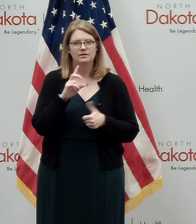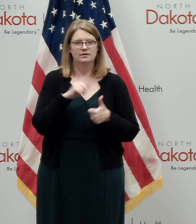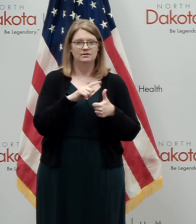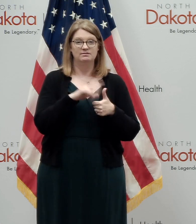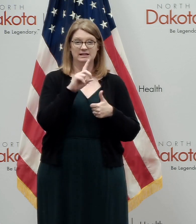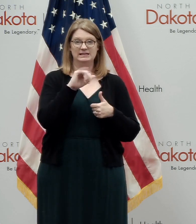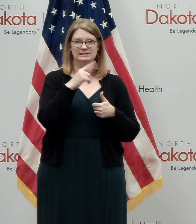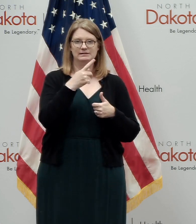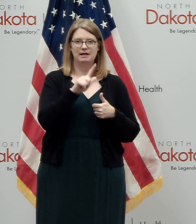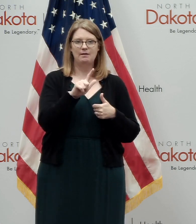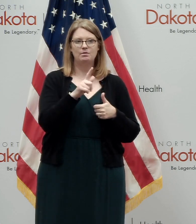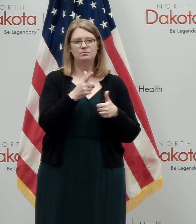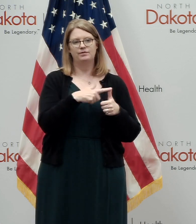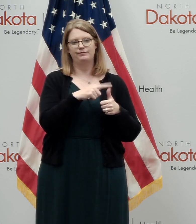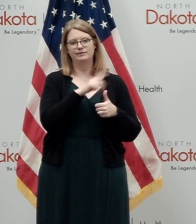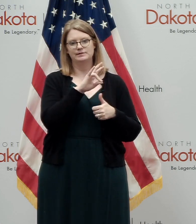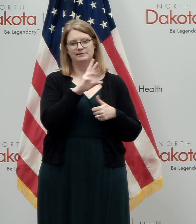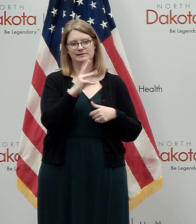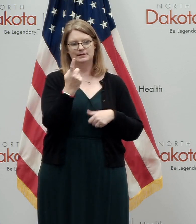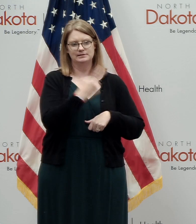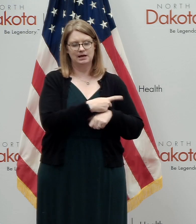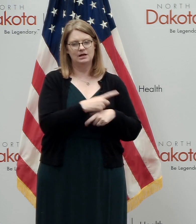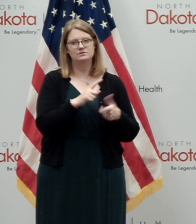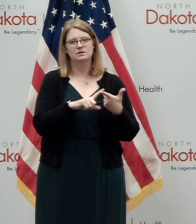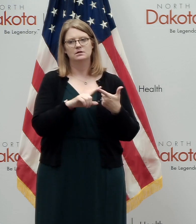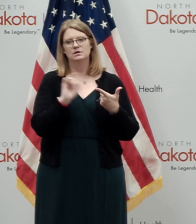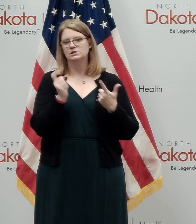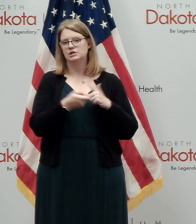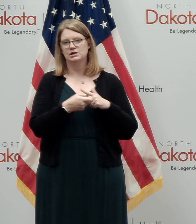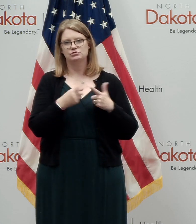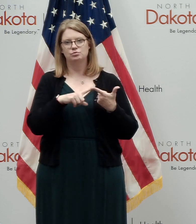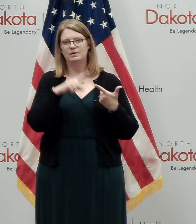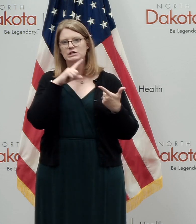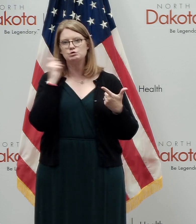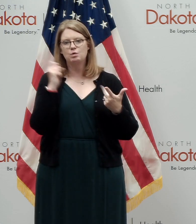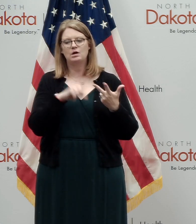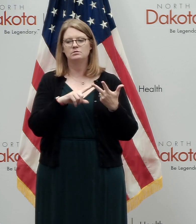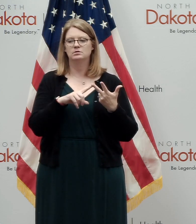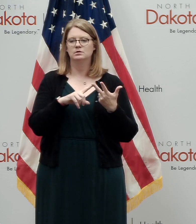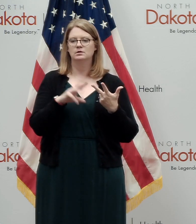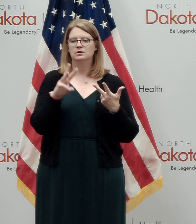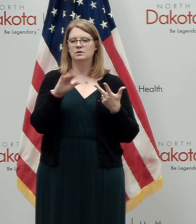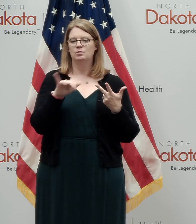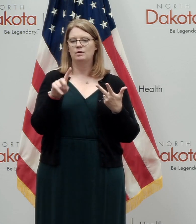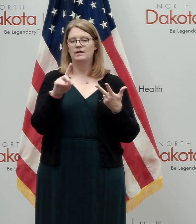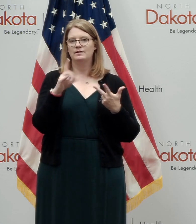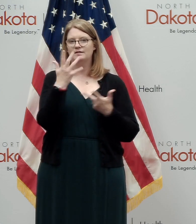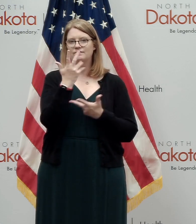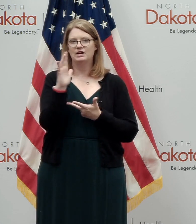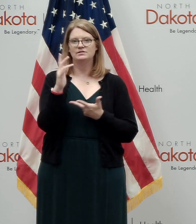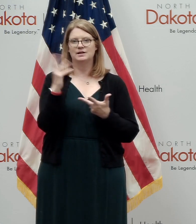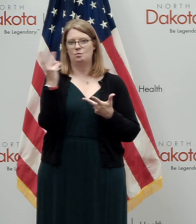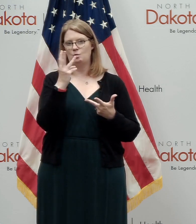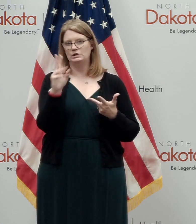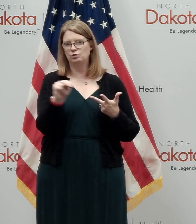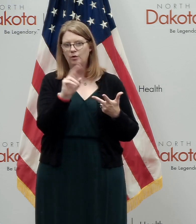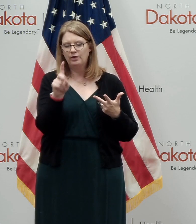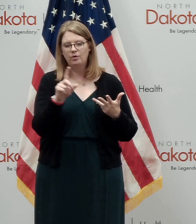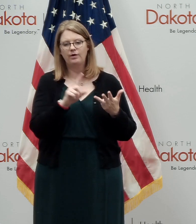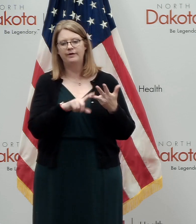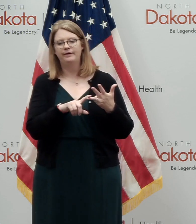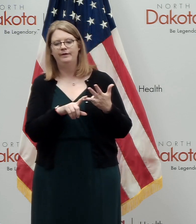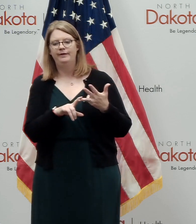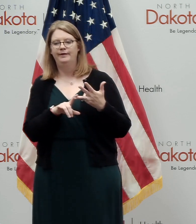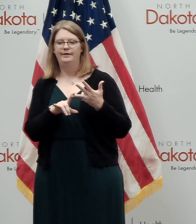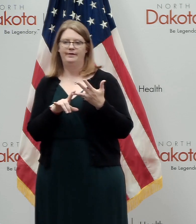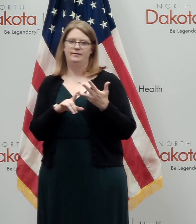on for the first 76 days. Then we went into a drought. Then we had hundreds of wildfires, wildfires in Western North Dakota. Uh, then we